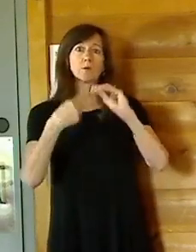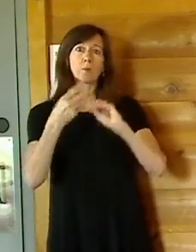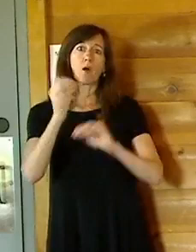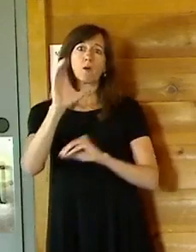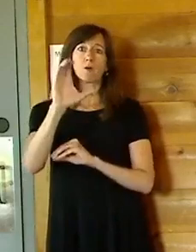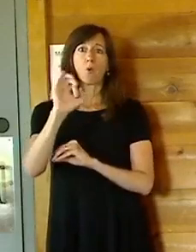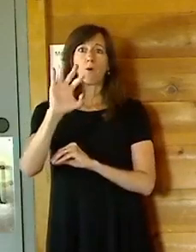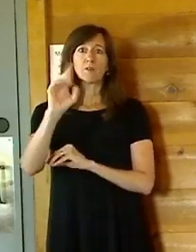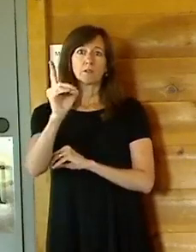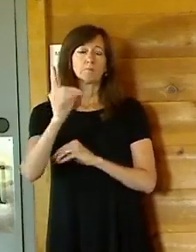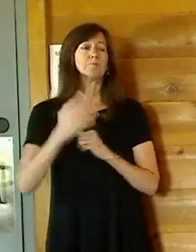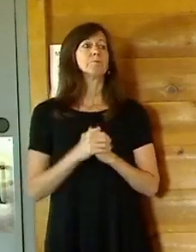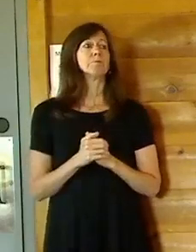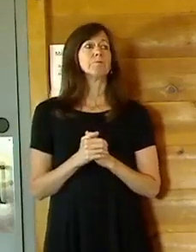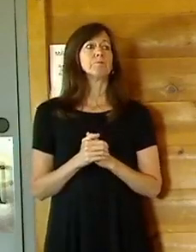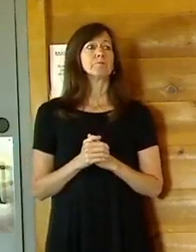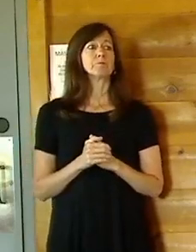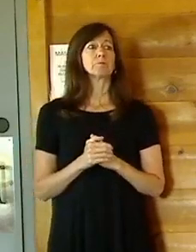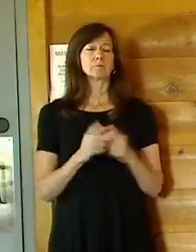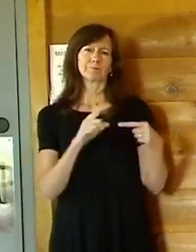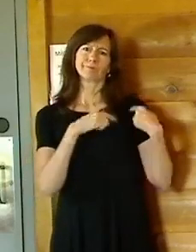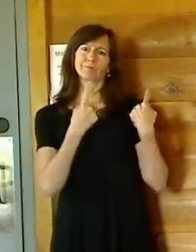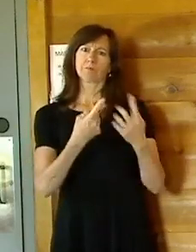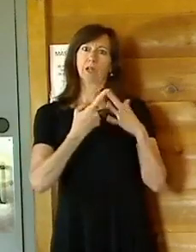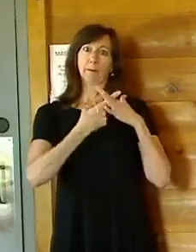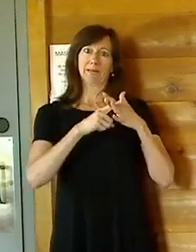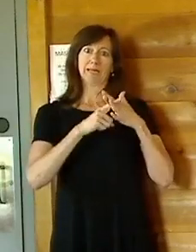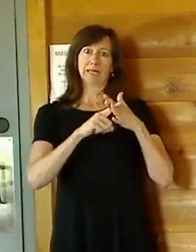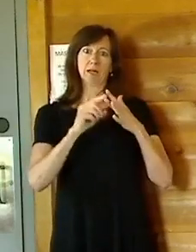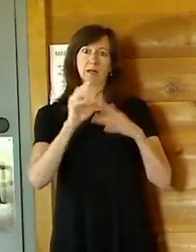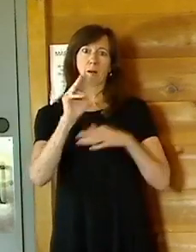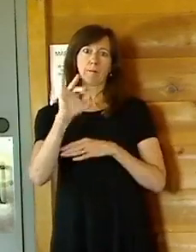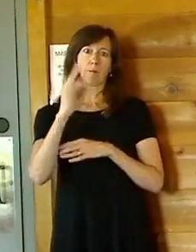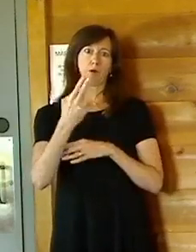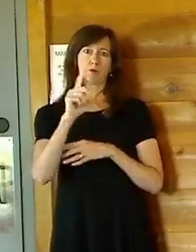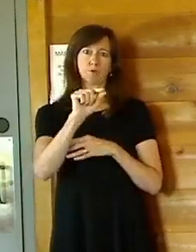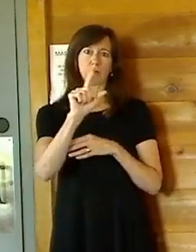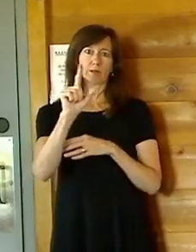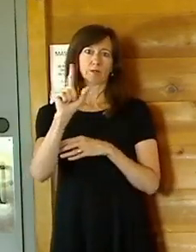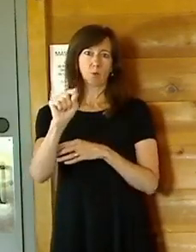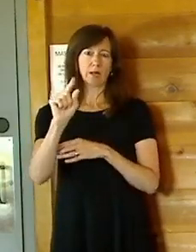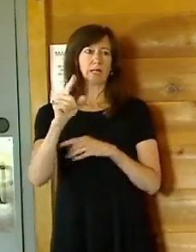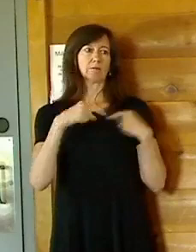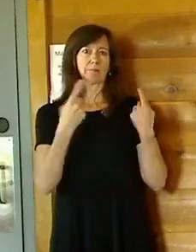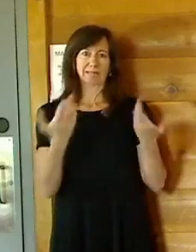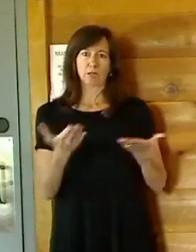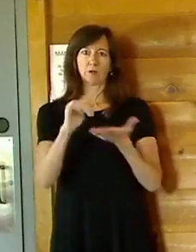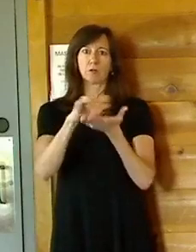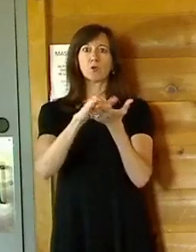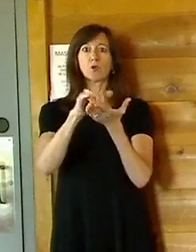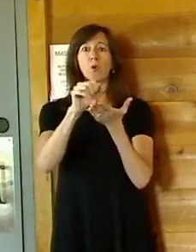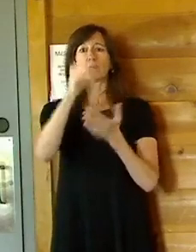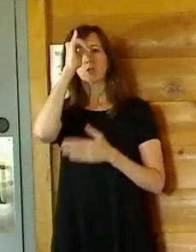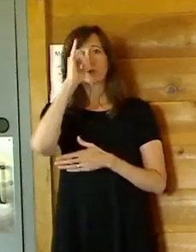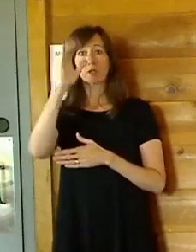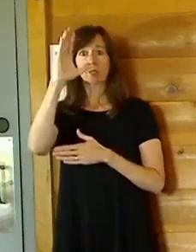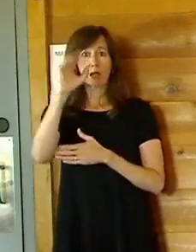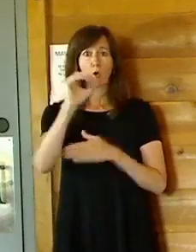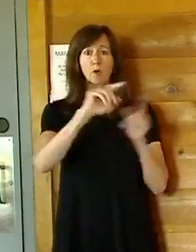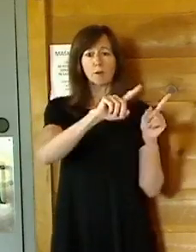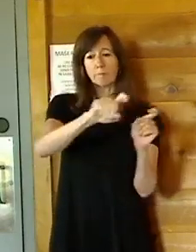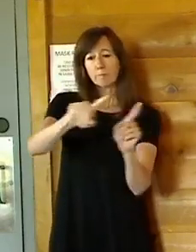on. Since the beginning of the COVID-19 pandemic here in New York and Dutchess County, we've conducted